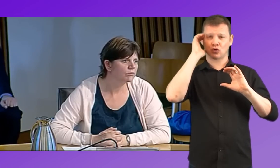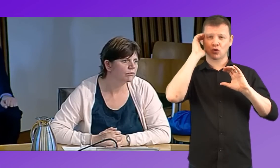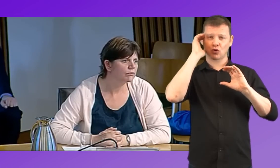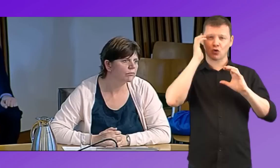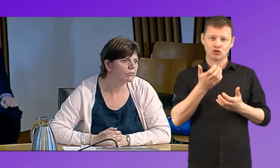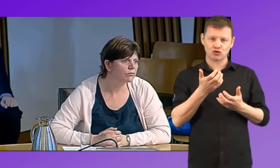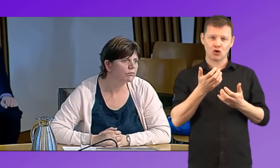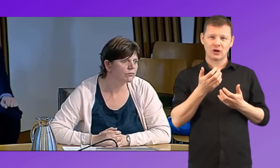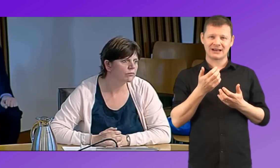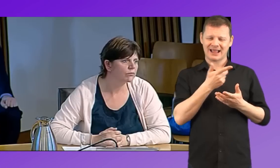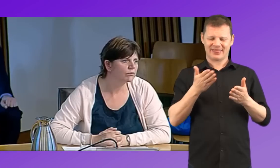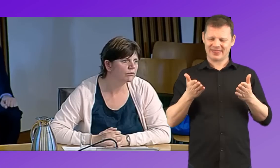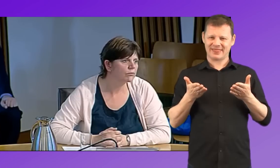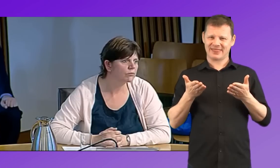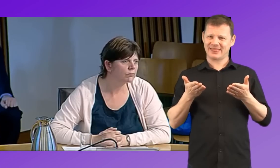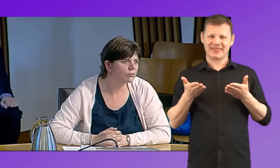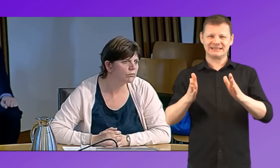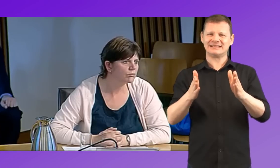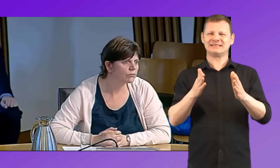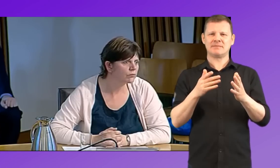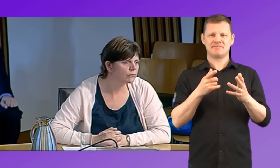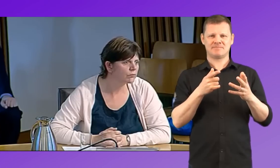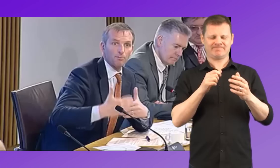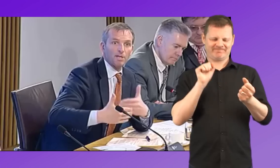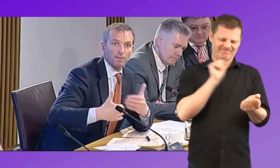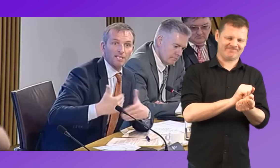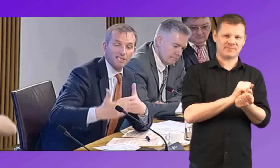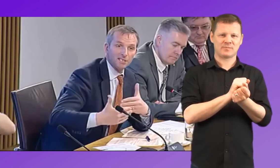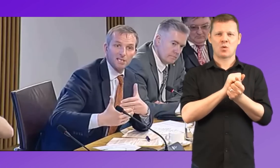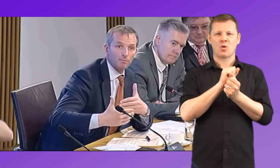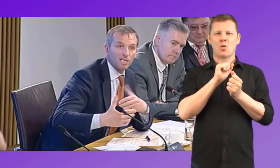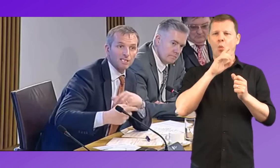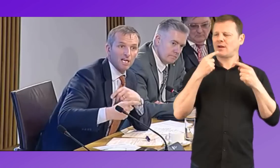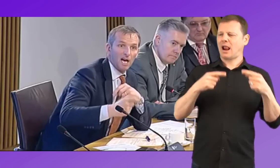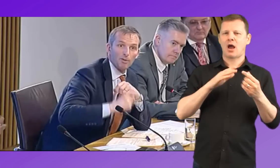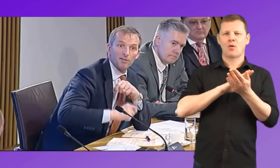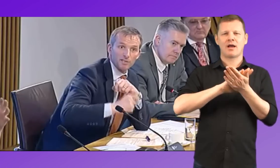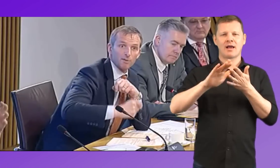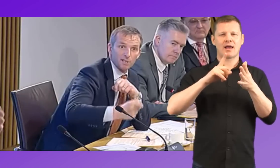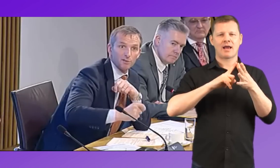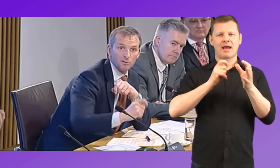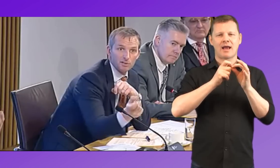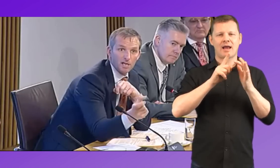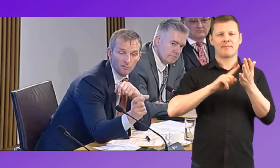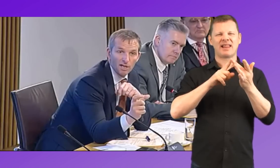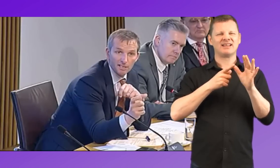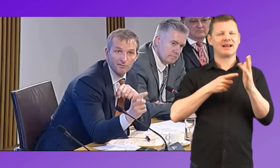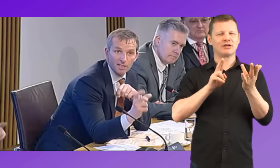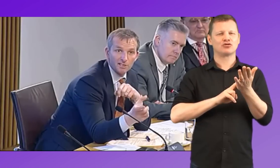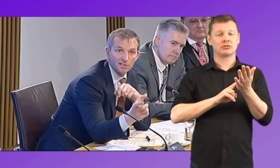there wasn't kind of space and capacity within the system to allow some of the habilitation to take place. I wonder if similar issues arise in relation